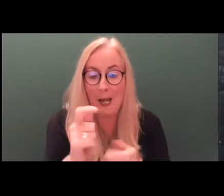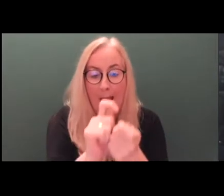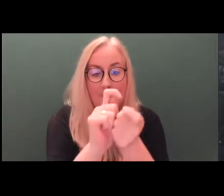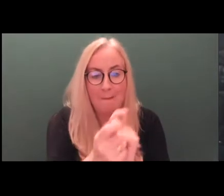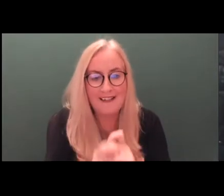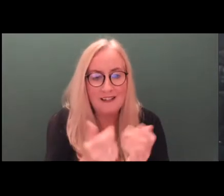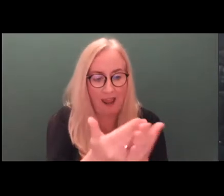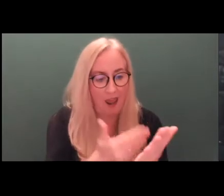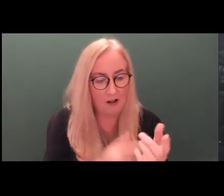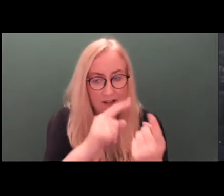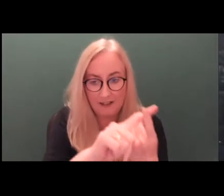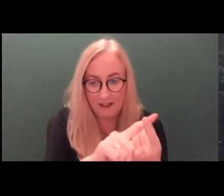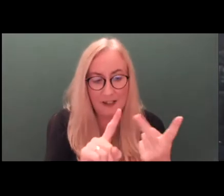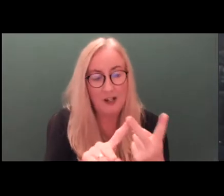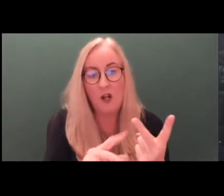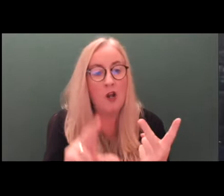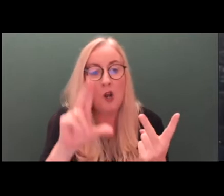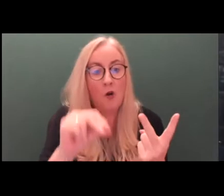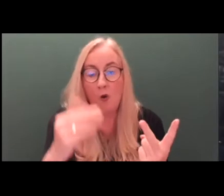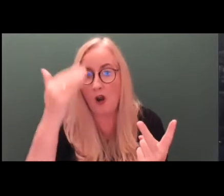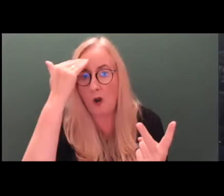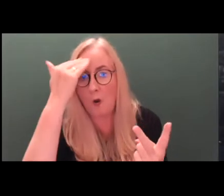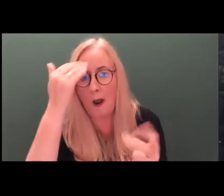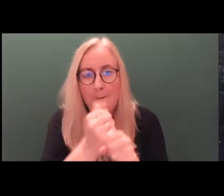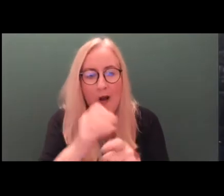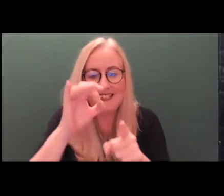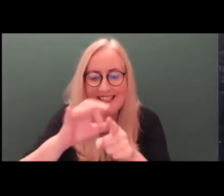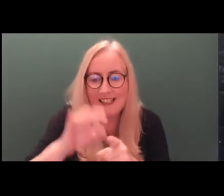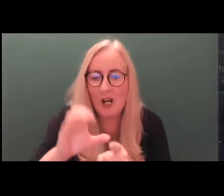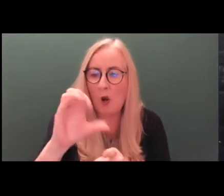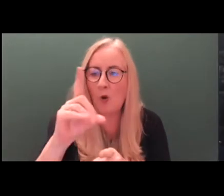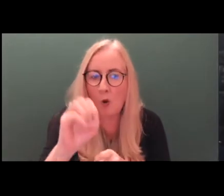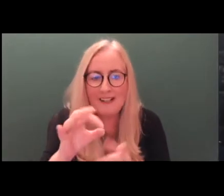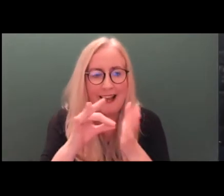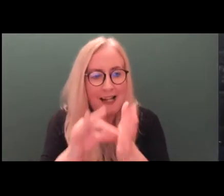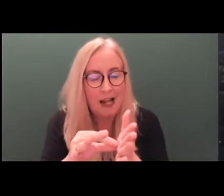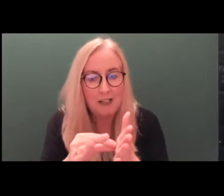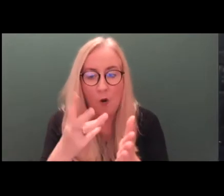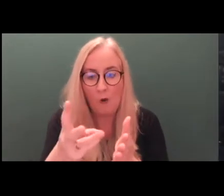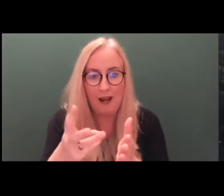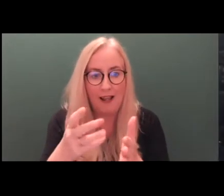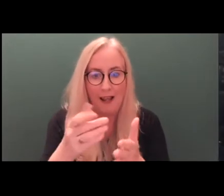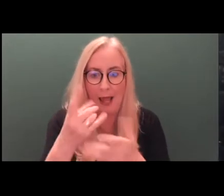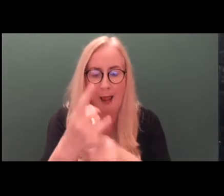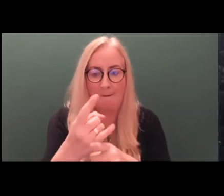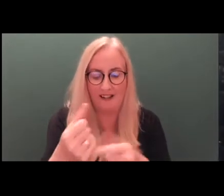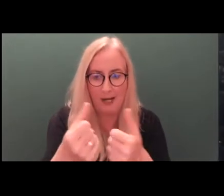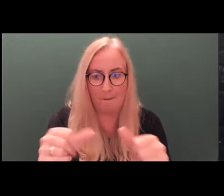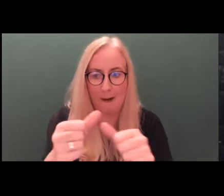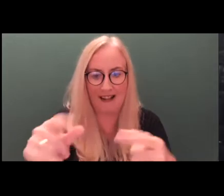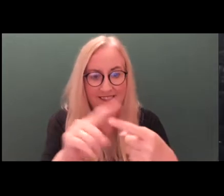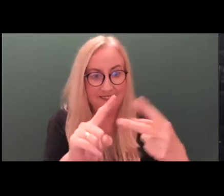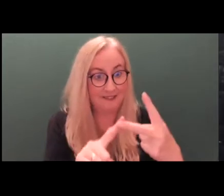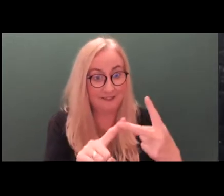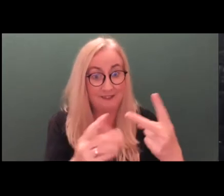And we also have absolutely no insight into the detailed codes and guidance which are going to inform the implementation. So in fact, you just,